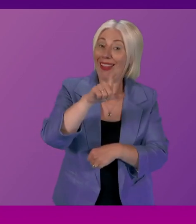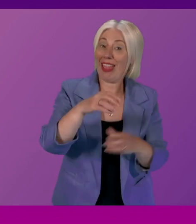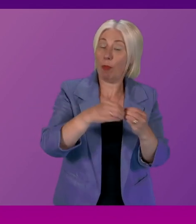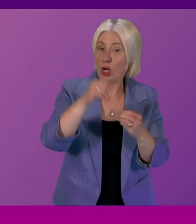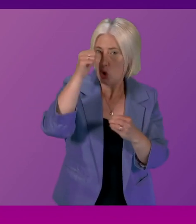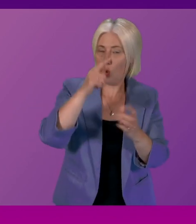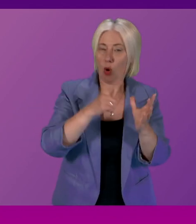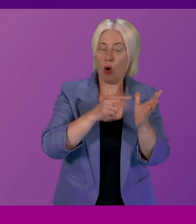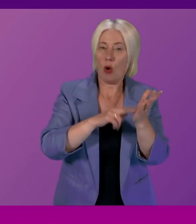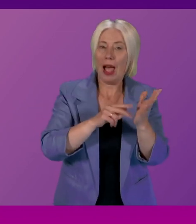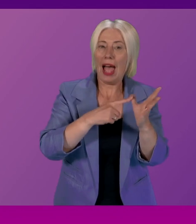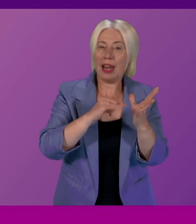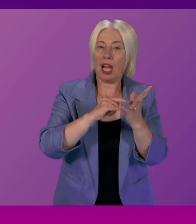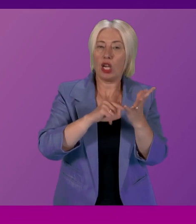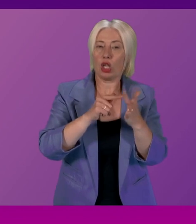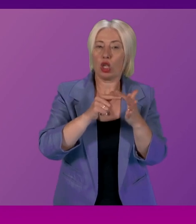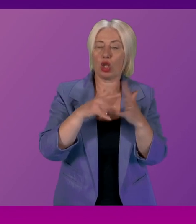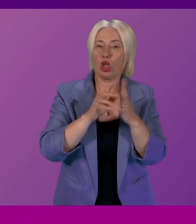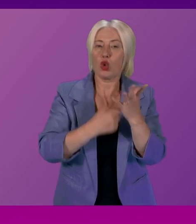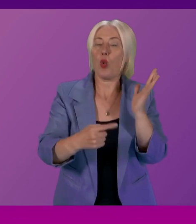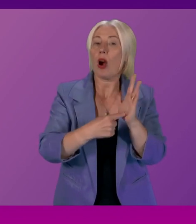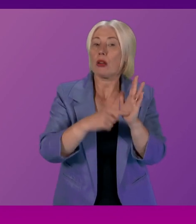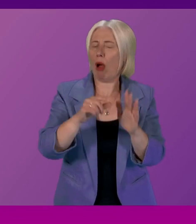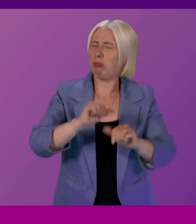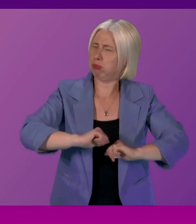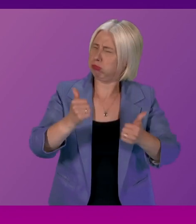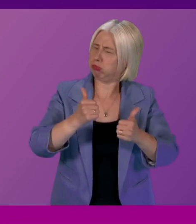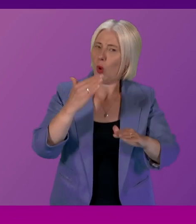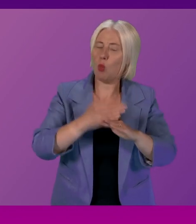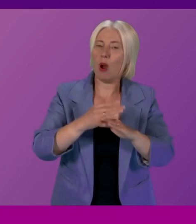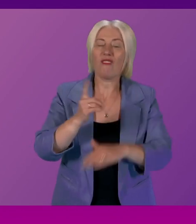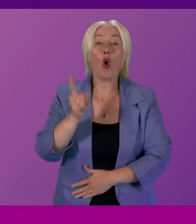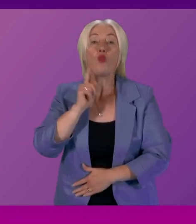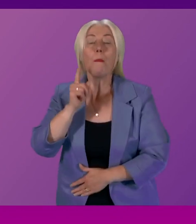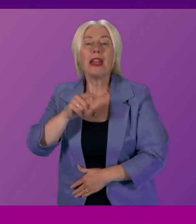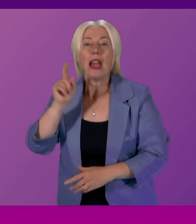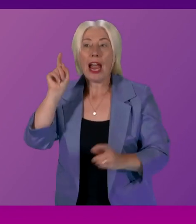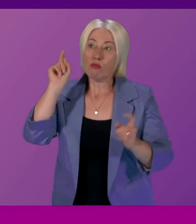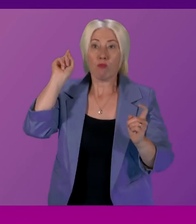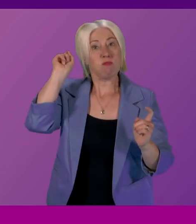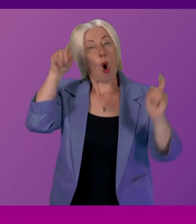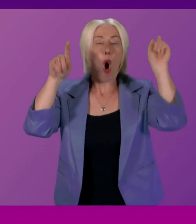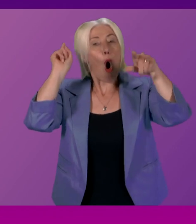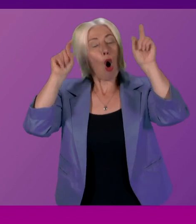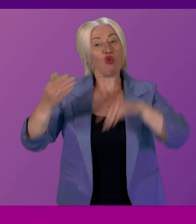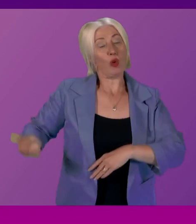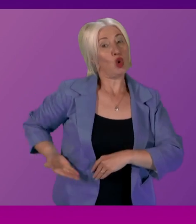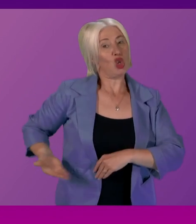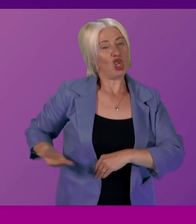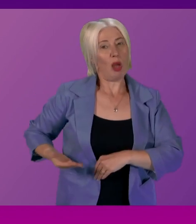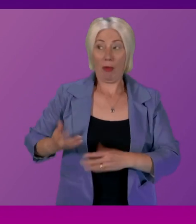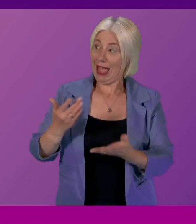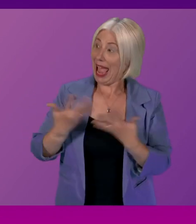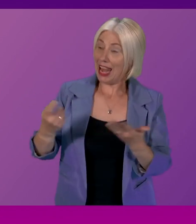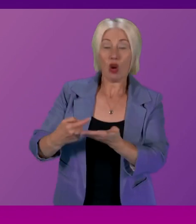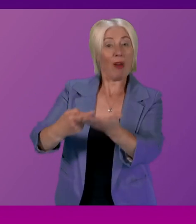Anna Stewart's excellent work that she has done on women in entrepreneurship we are very committed to taking forward the recommendations in